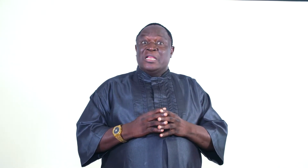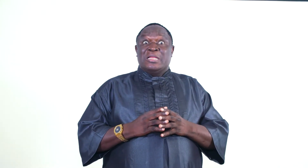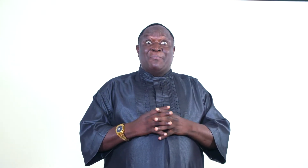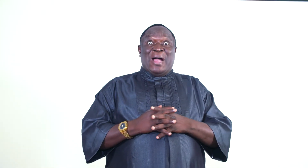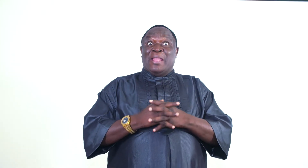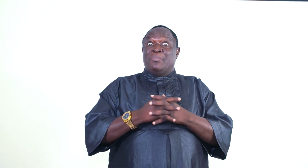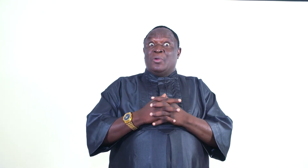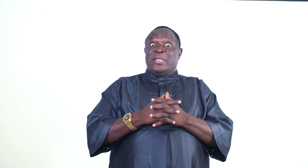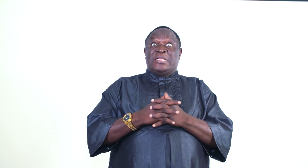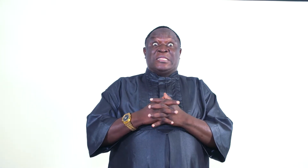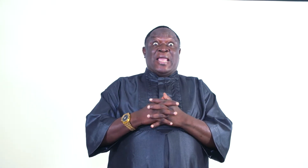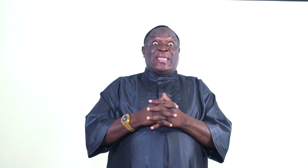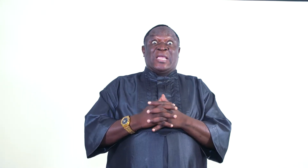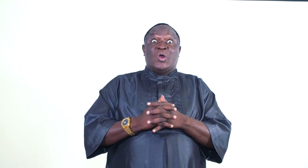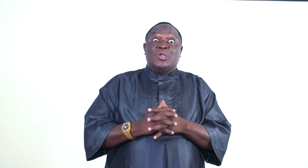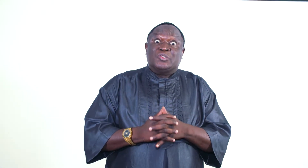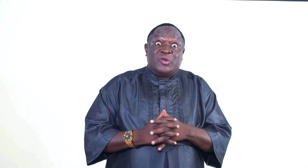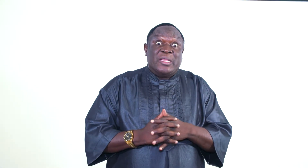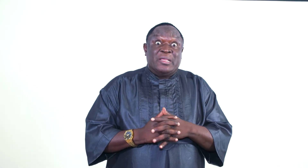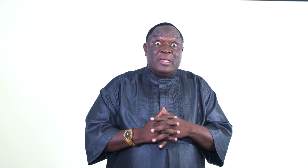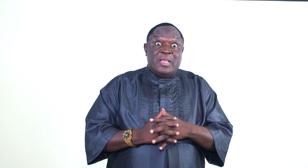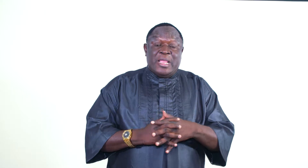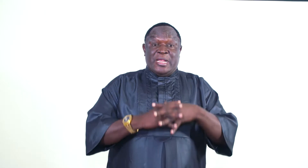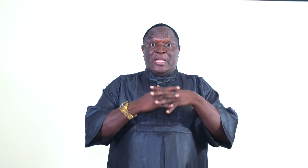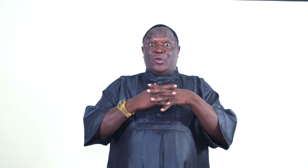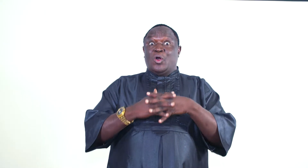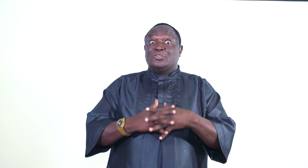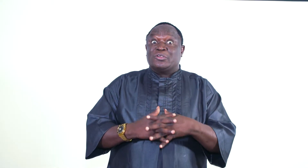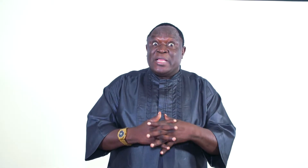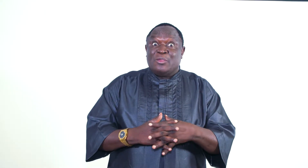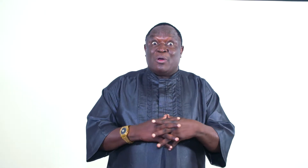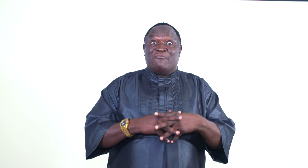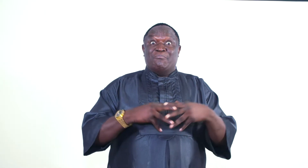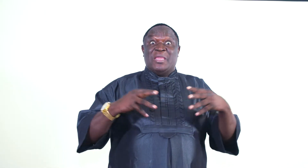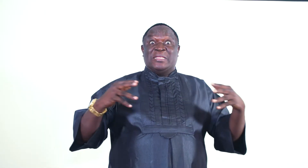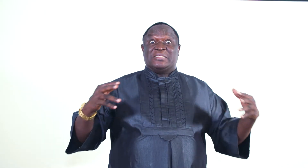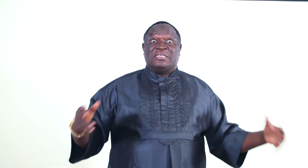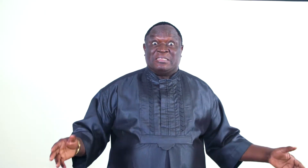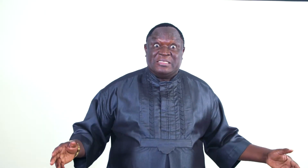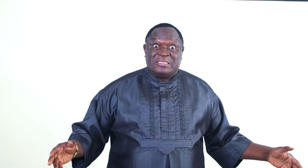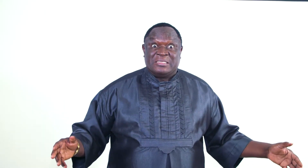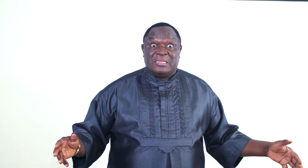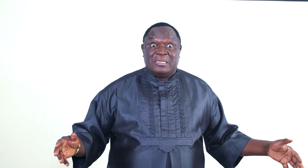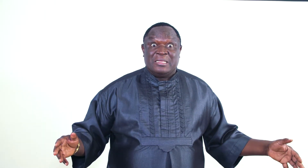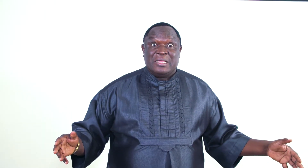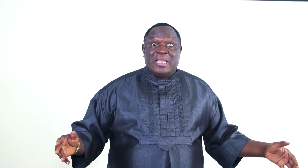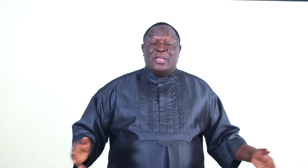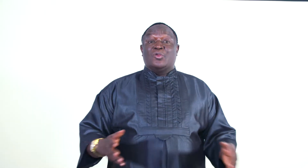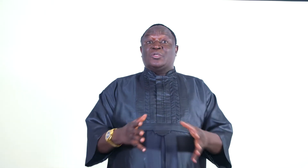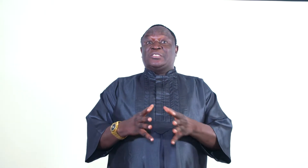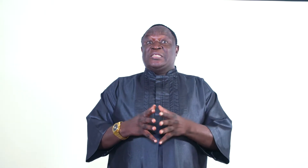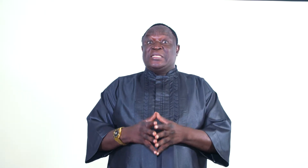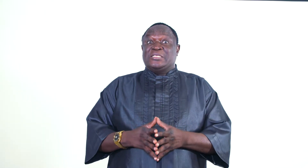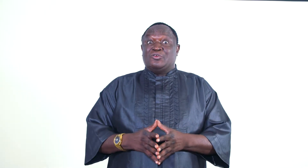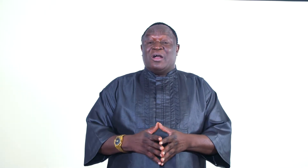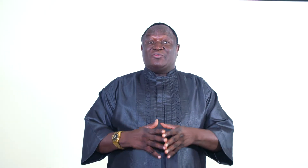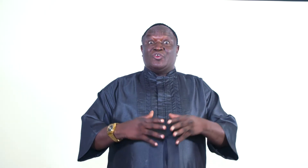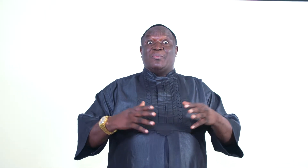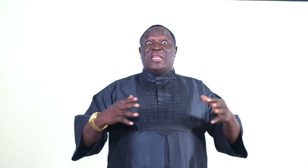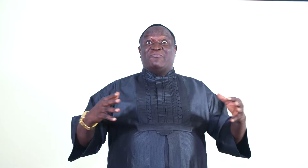The Bible is like a country. In the country, you have many cities. In those cities, you have so many